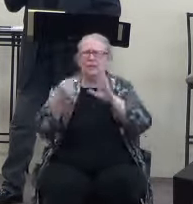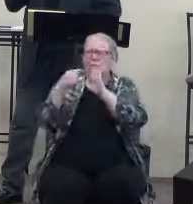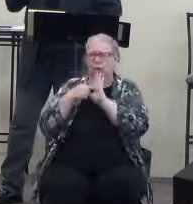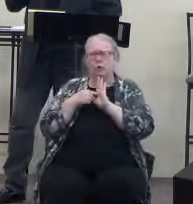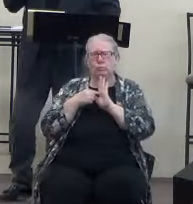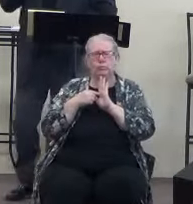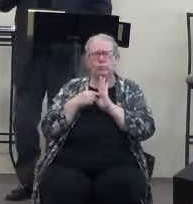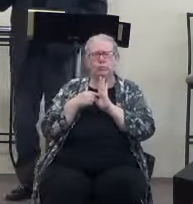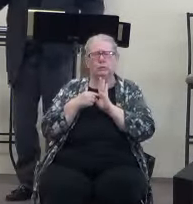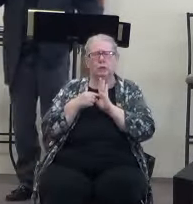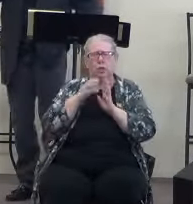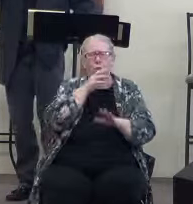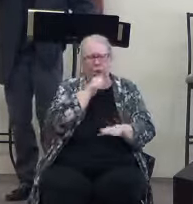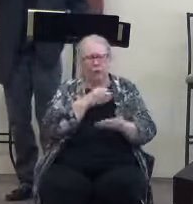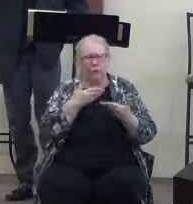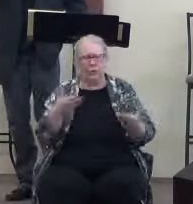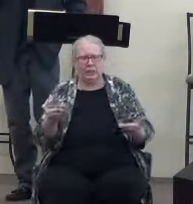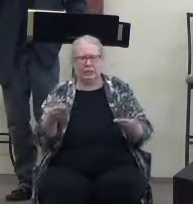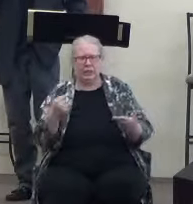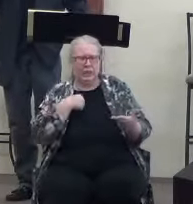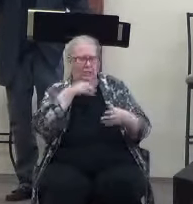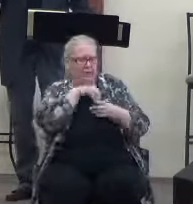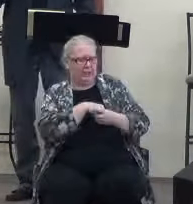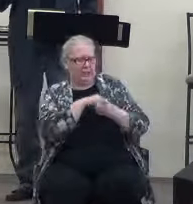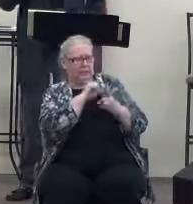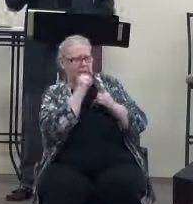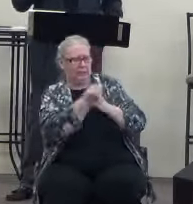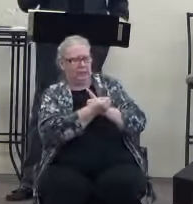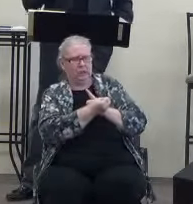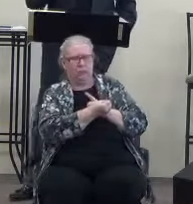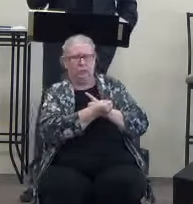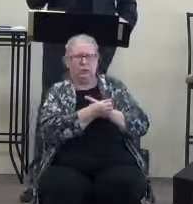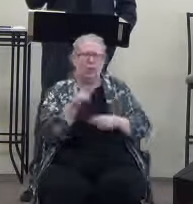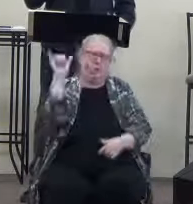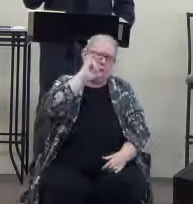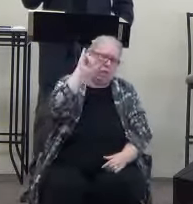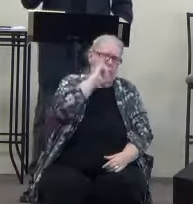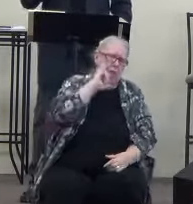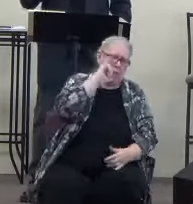He'll get me in a situation where there's a bunch of drunks or a bunch of cussing or something